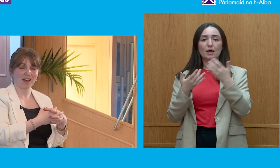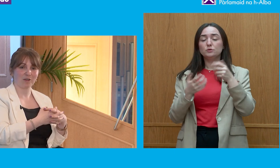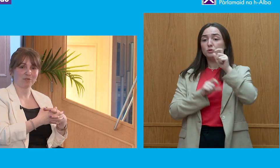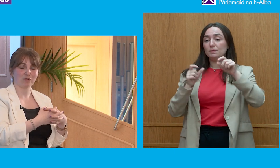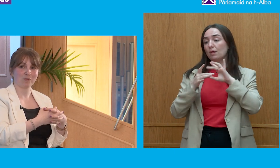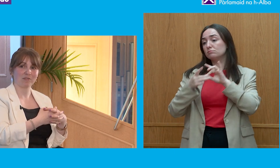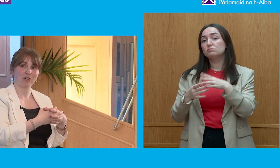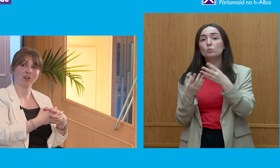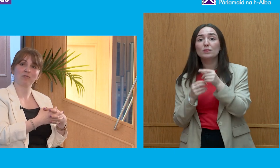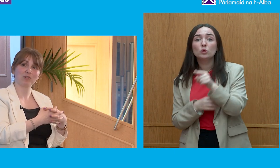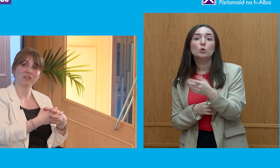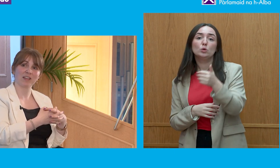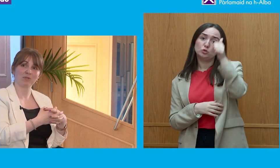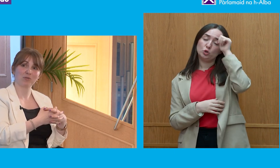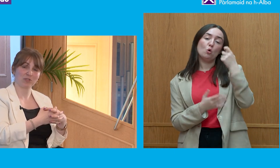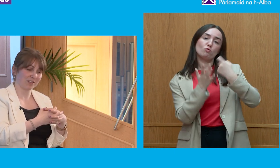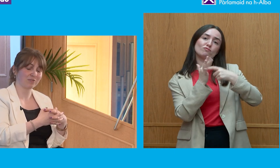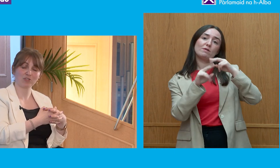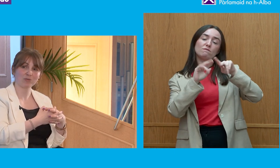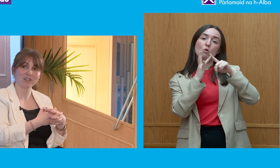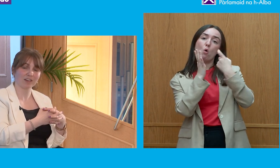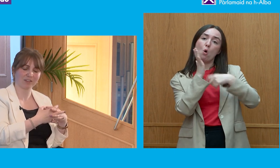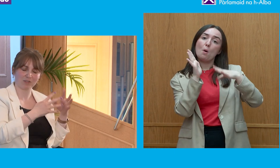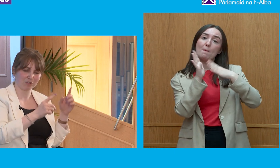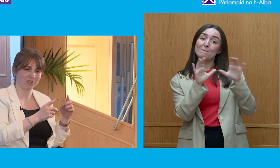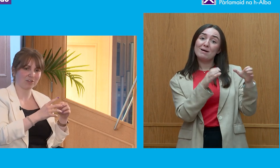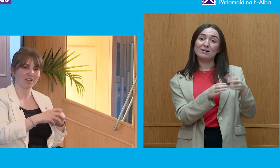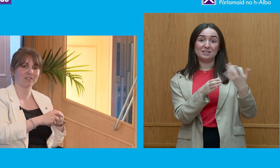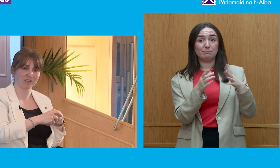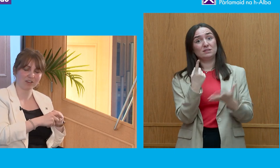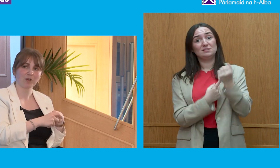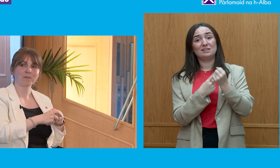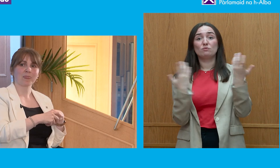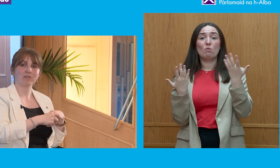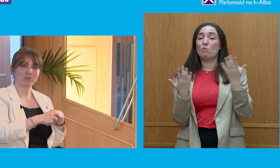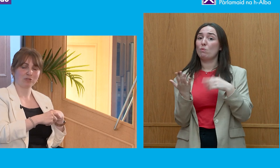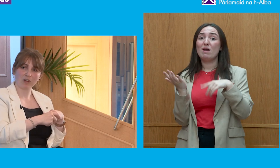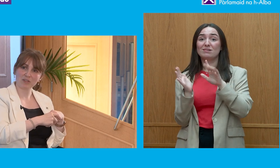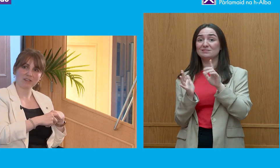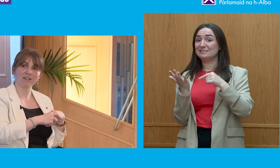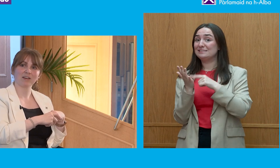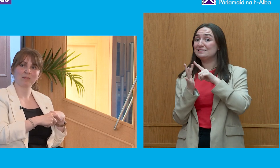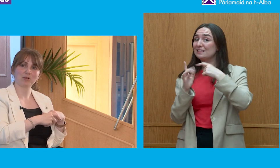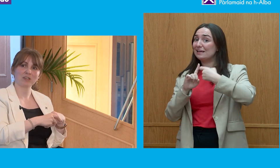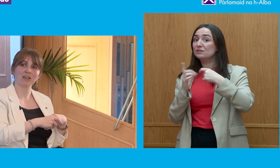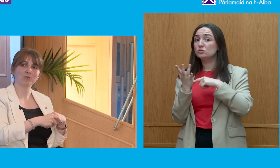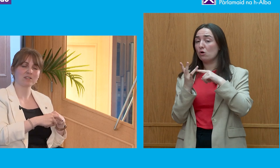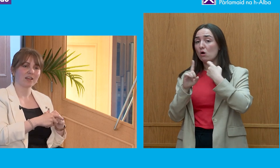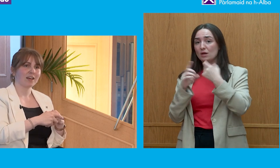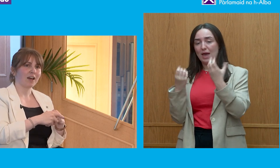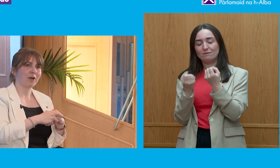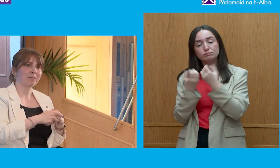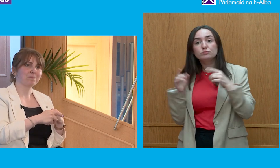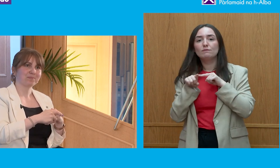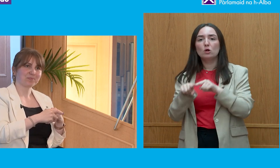Lots of reform have gotten a lot of votes and they were most successful on Twitter. Sorry, on TikTok. They've had most followers there, most engagement.